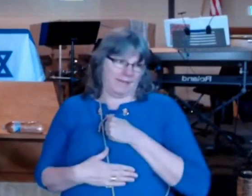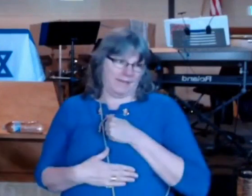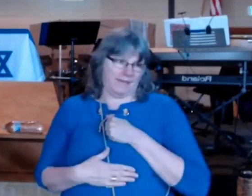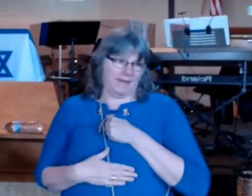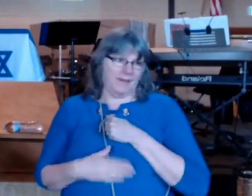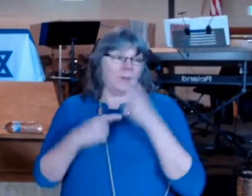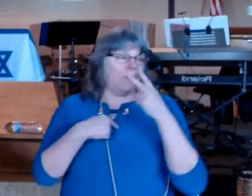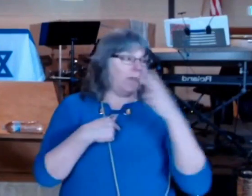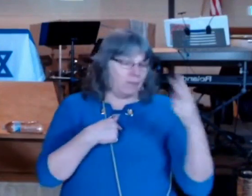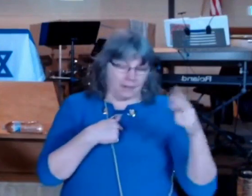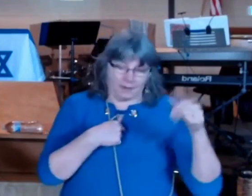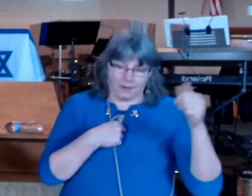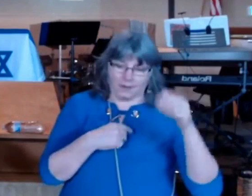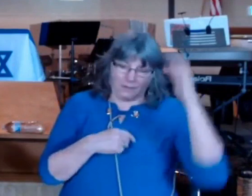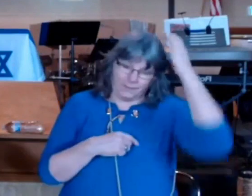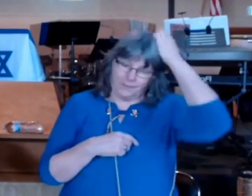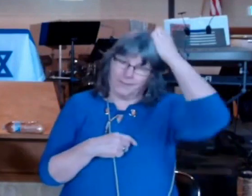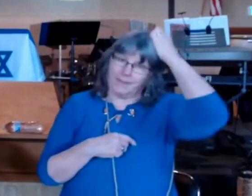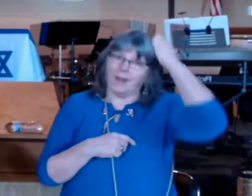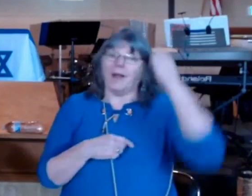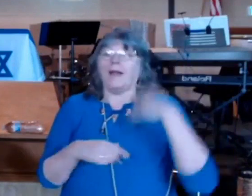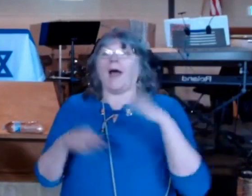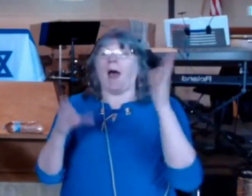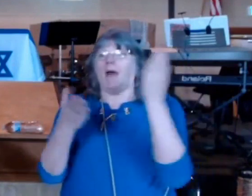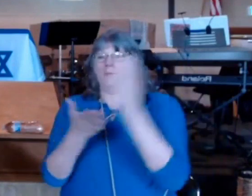so I'll stop here with the psychology